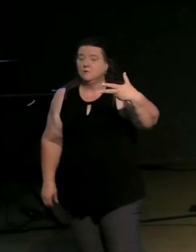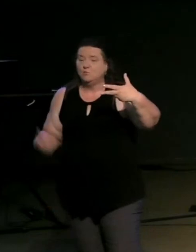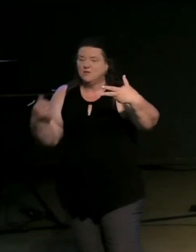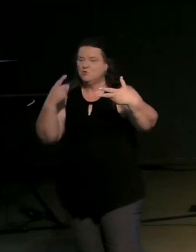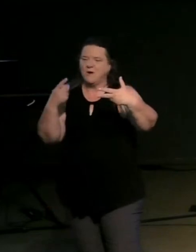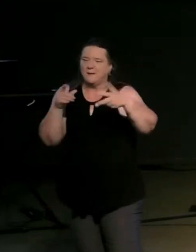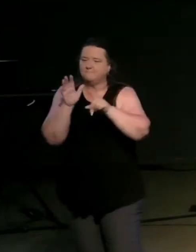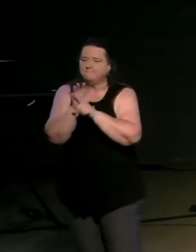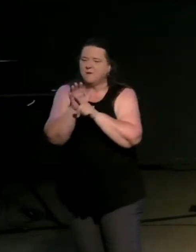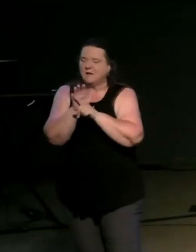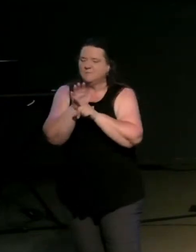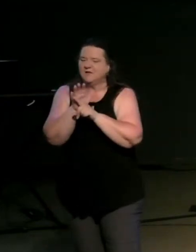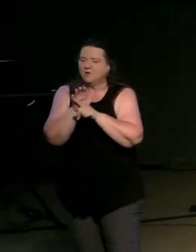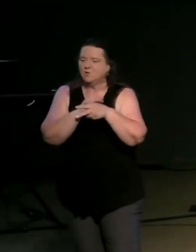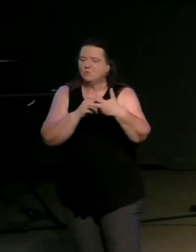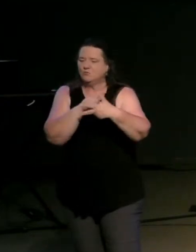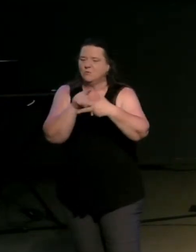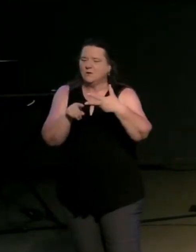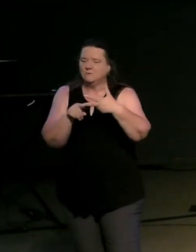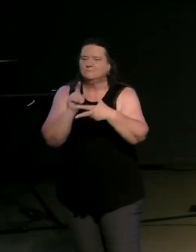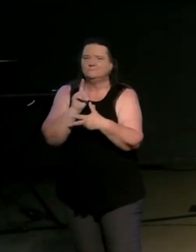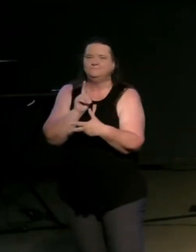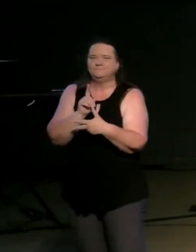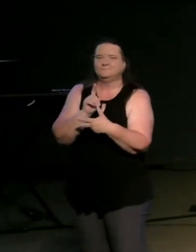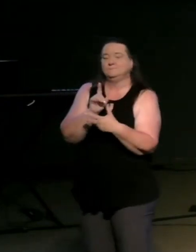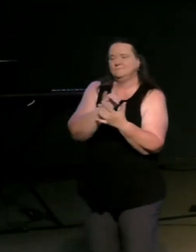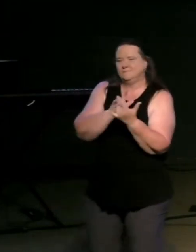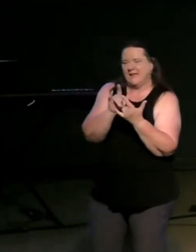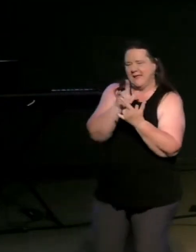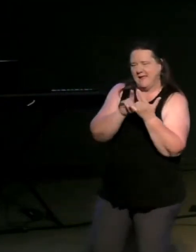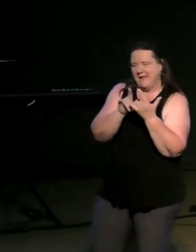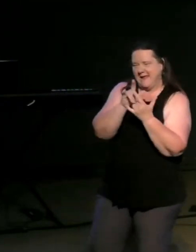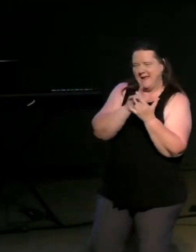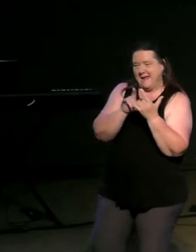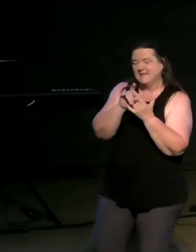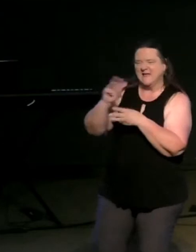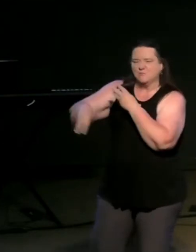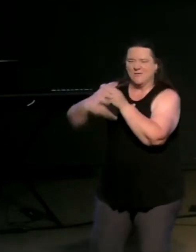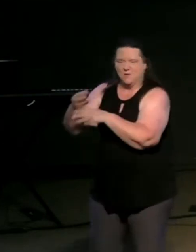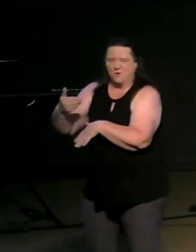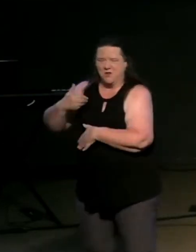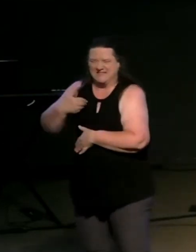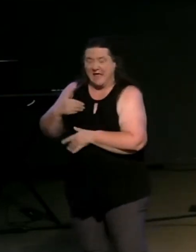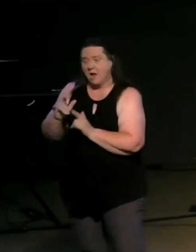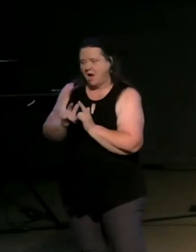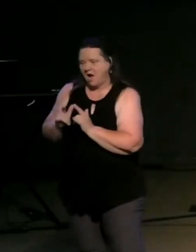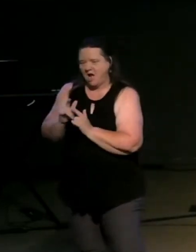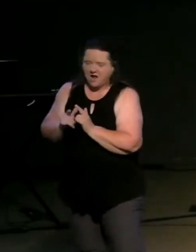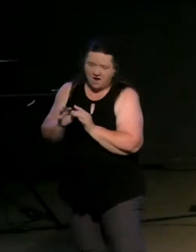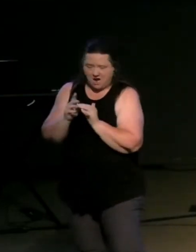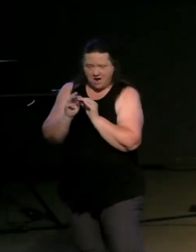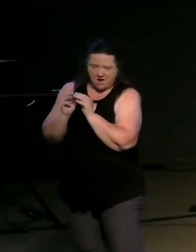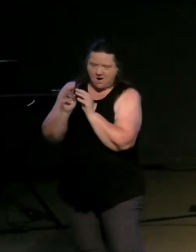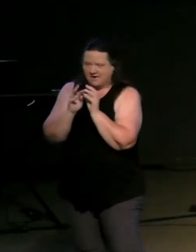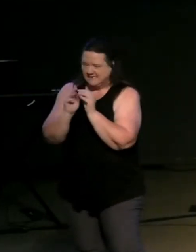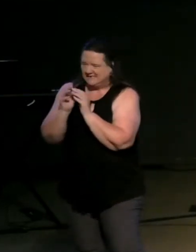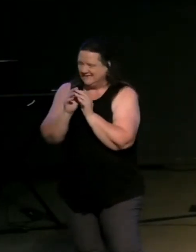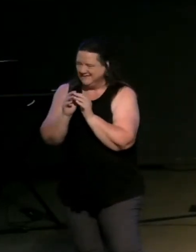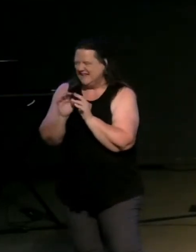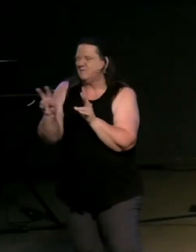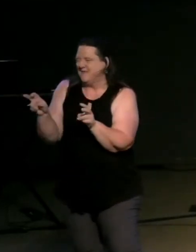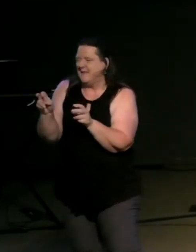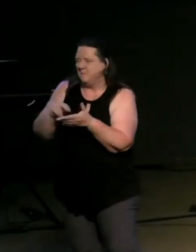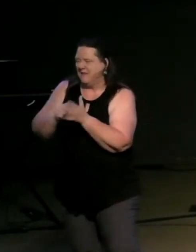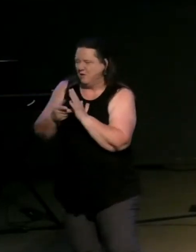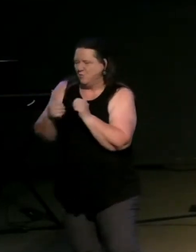well often we see often eros the romantic love is what society fixates on when we talk about love